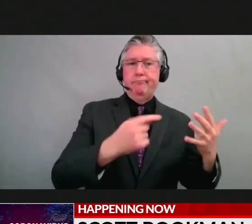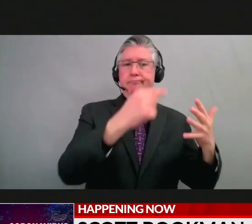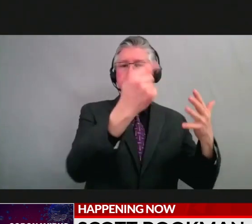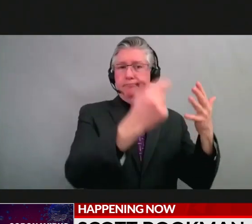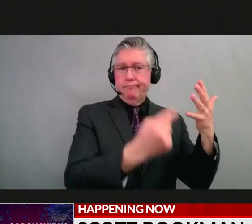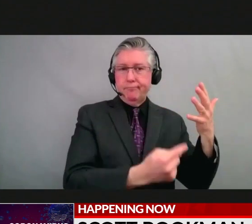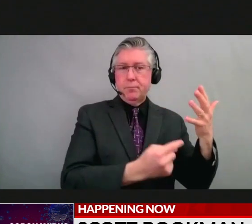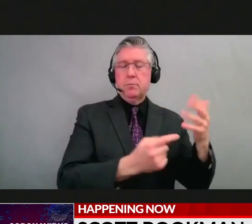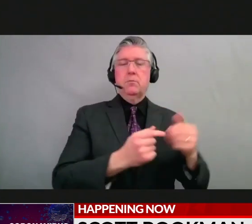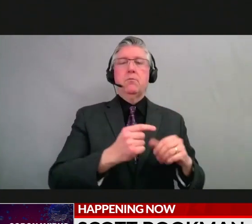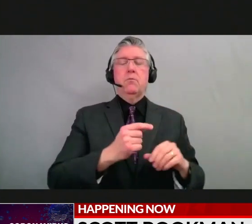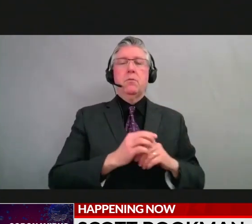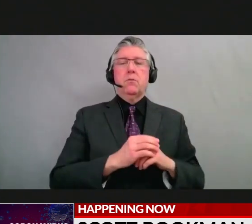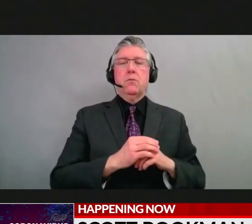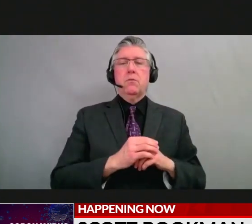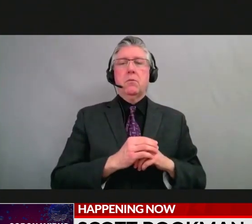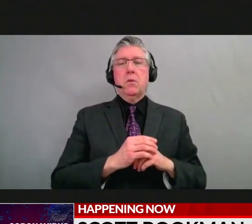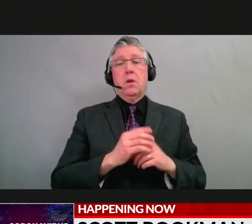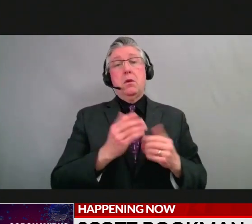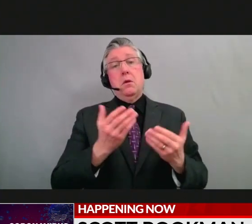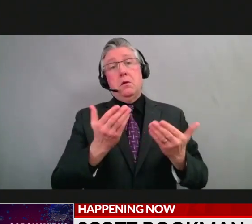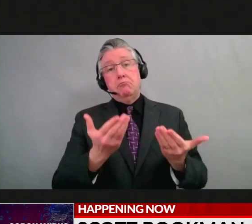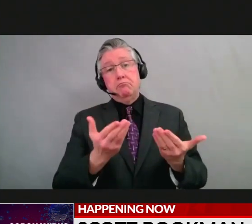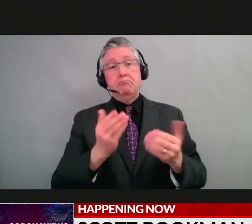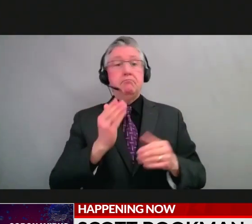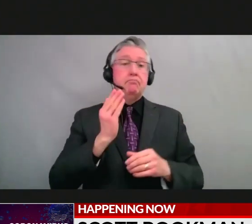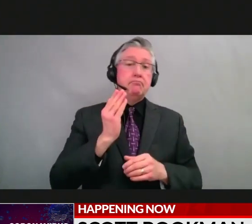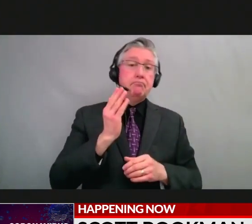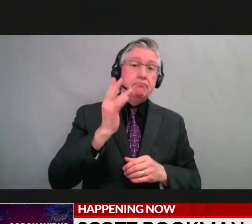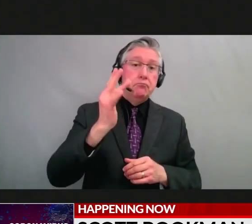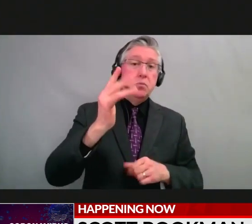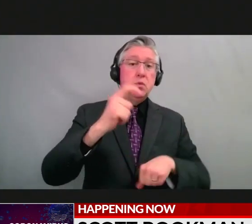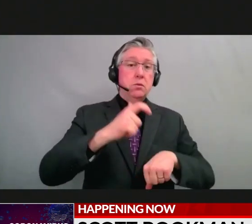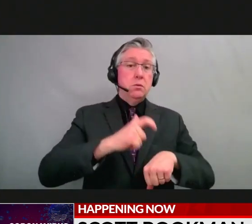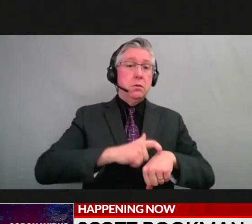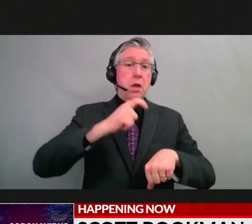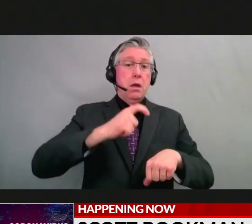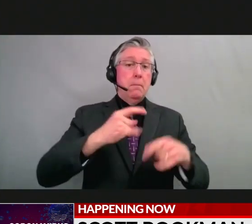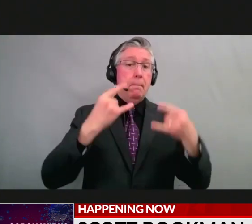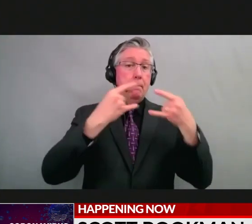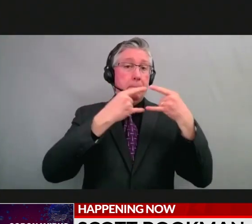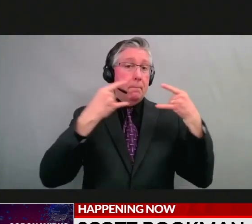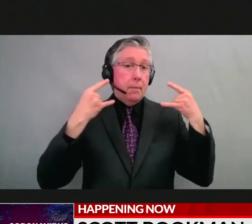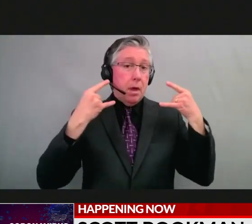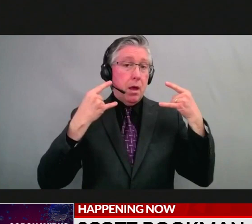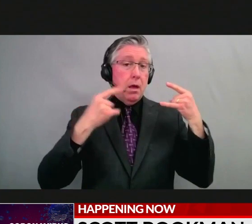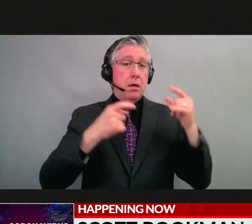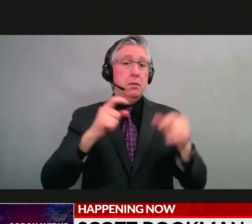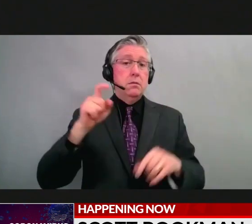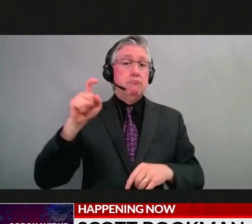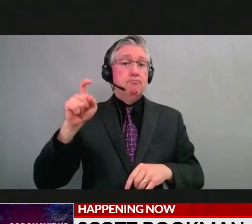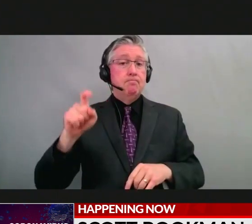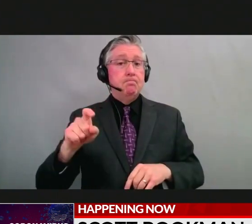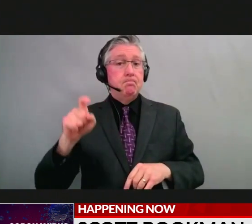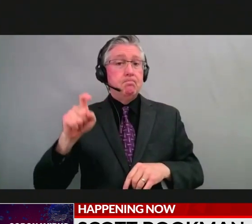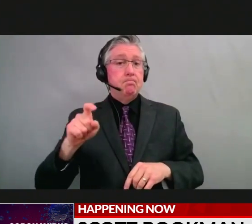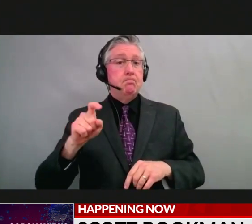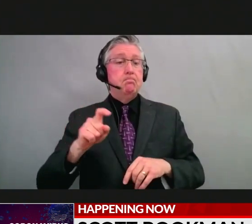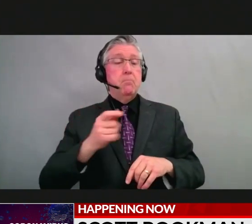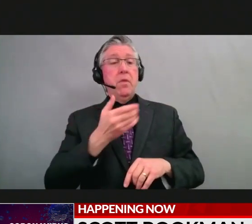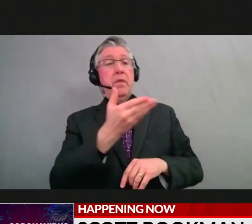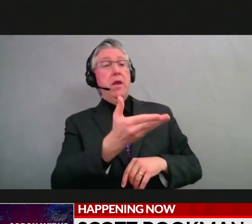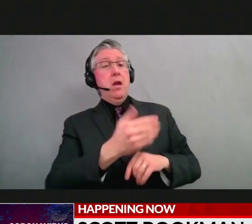of time where masks will no longer be a tool to break transmission in the schools